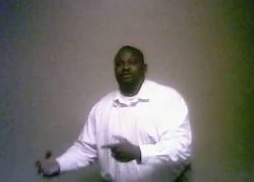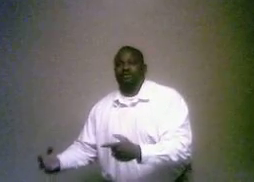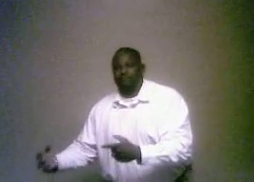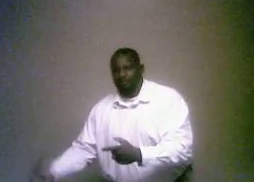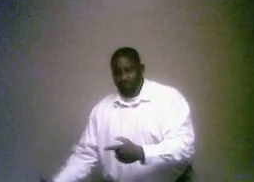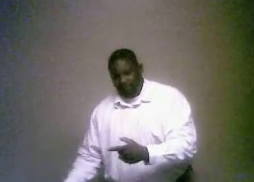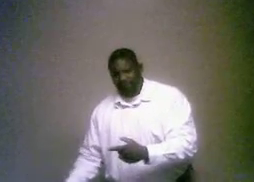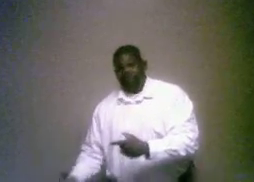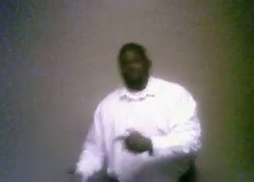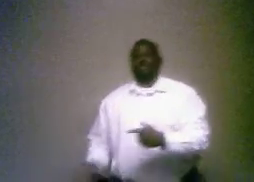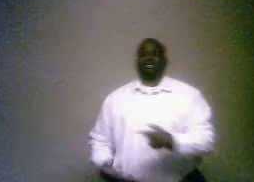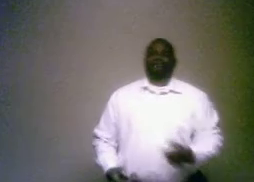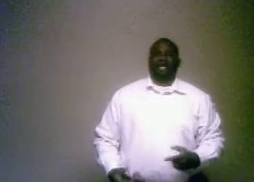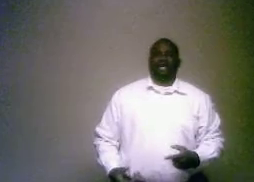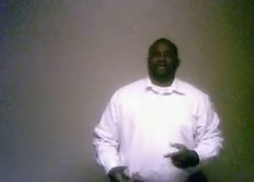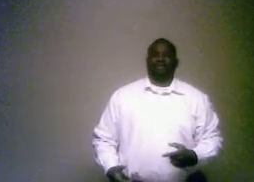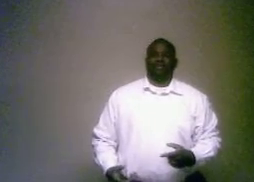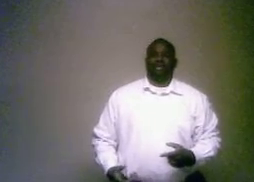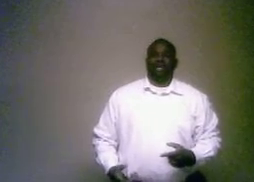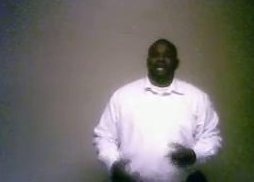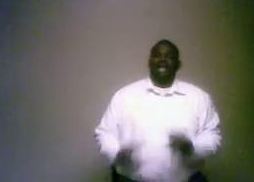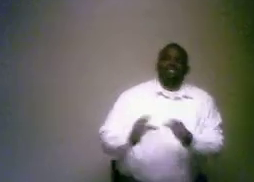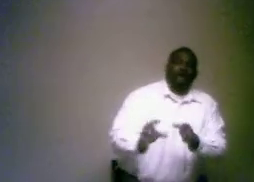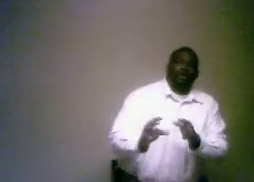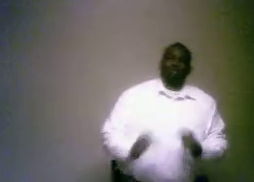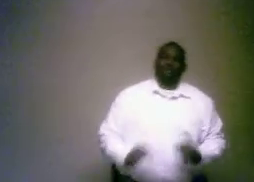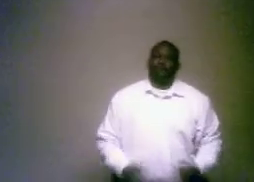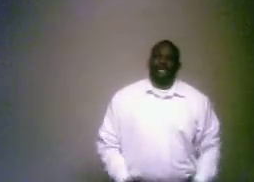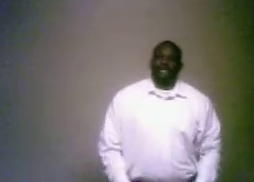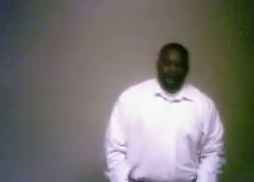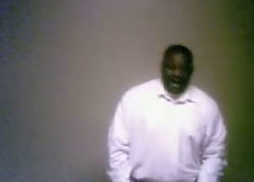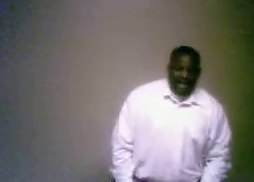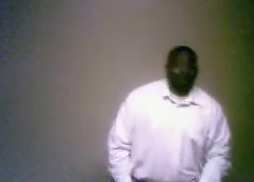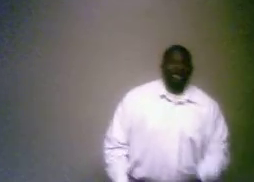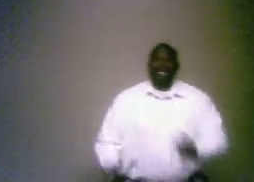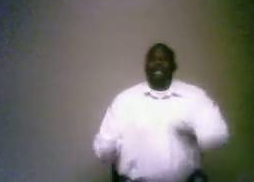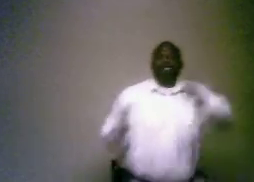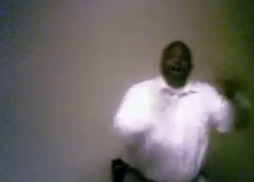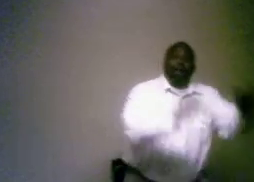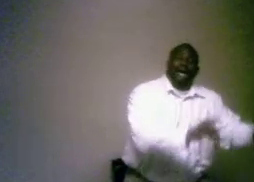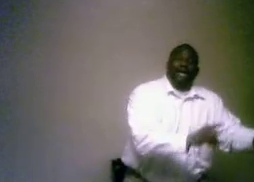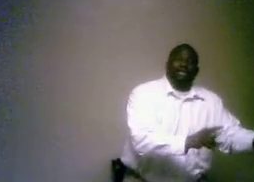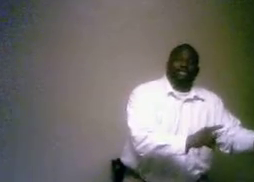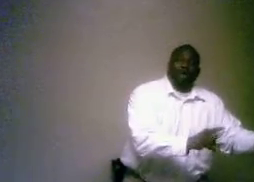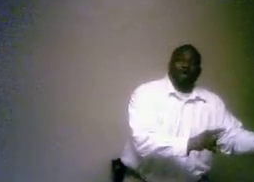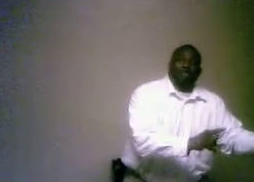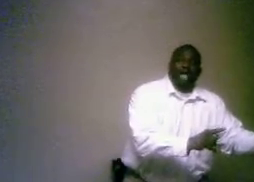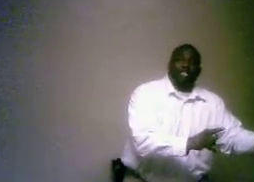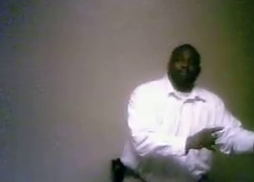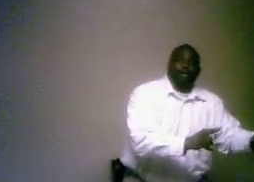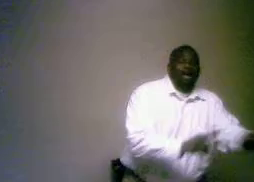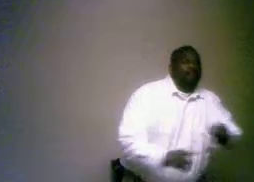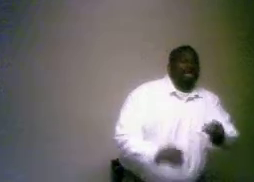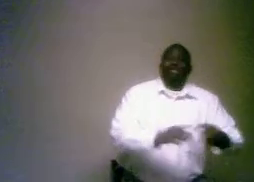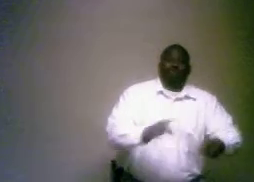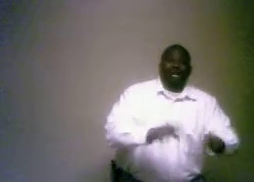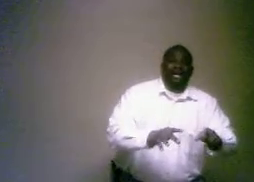the remission of sin? Let's go into scripture and let's find out. Let's go back into the Old Testament but let's read